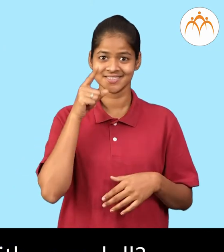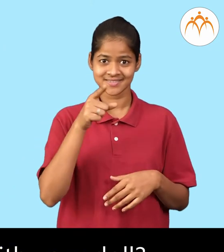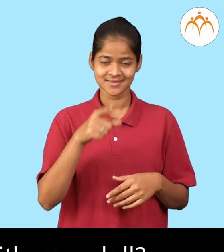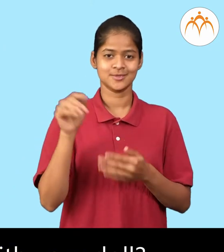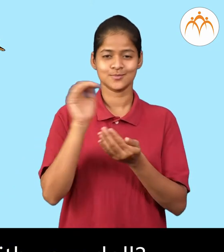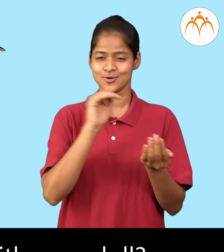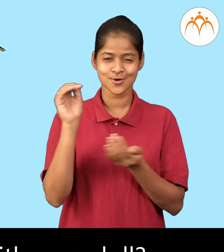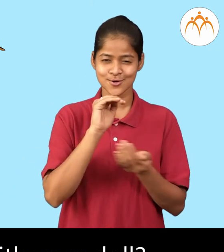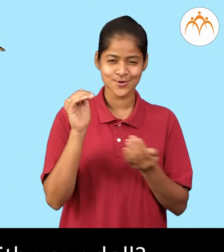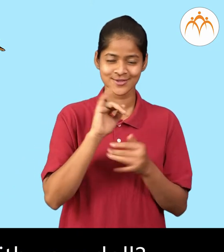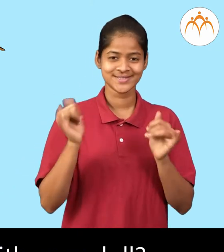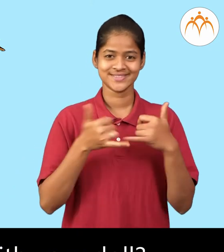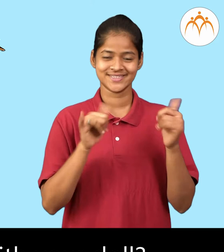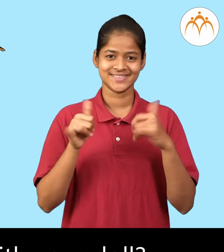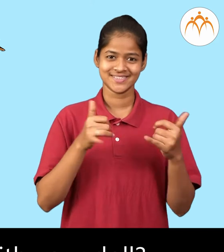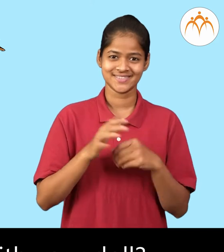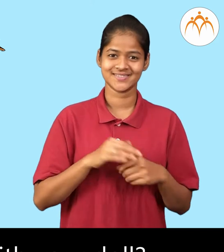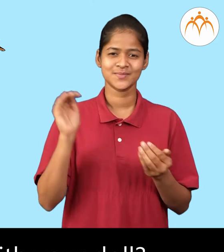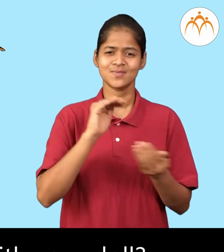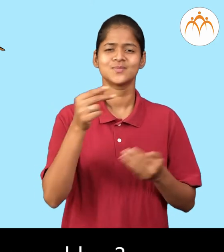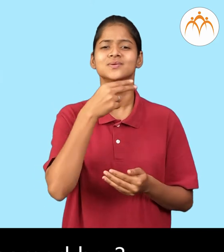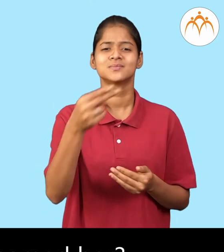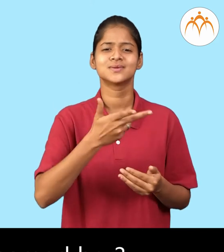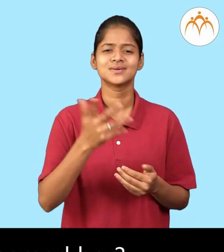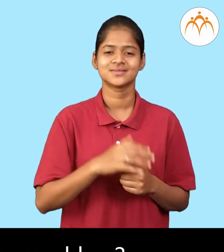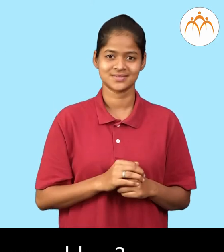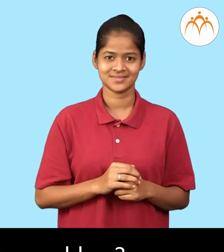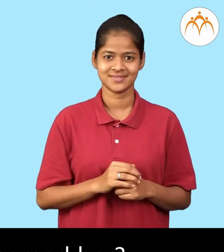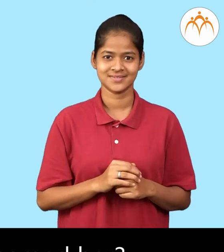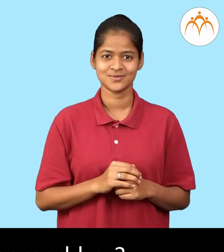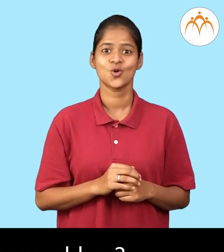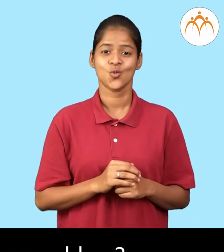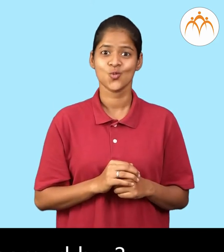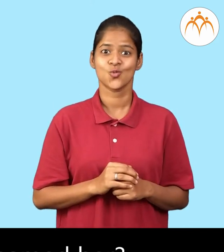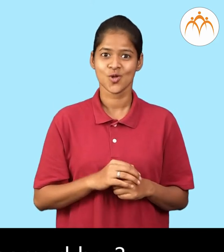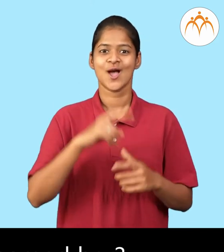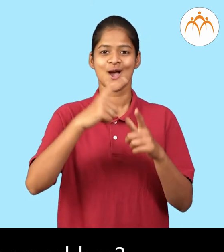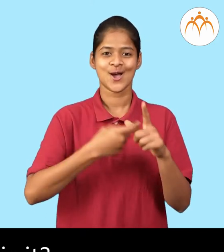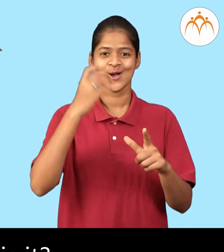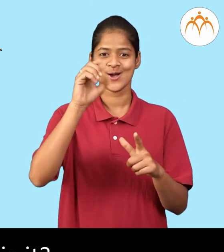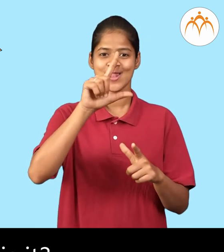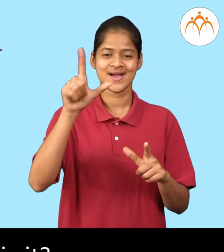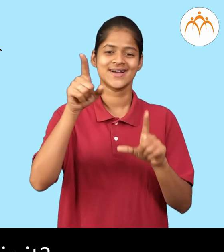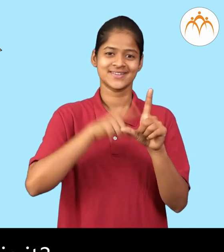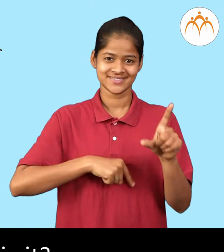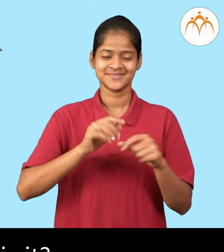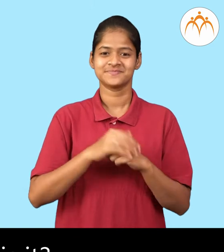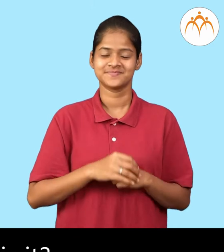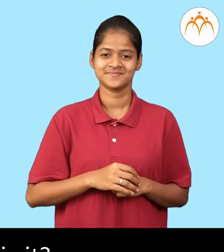playing with your doll? What have you named her? Oh, jolly,